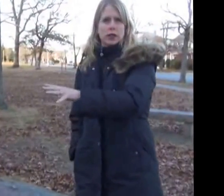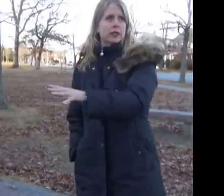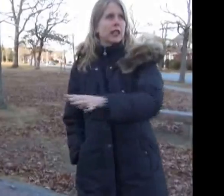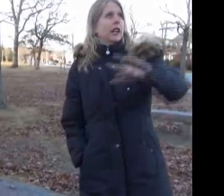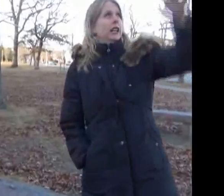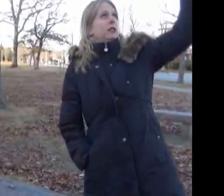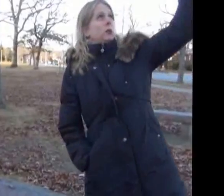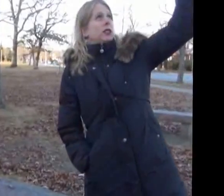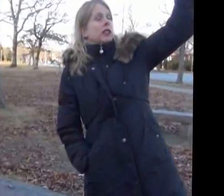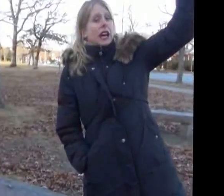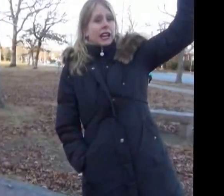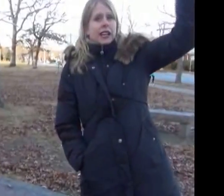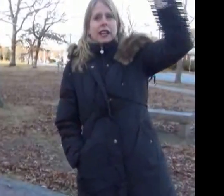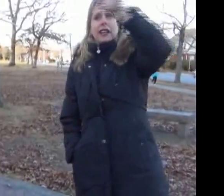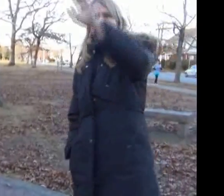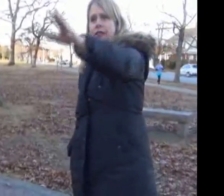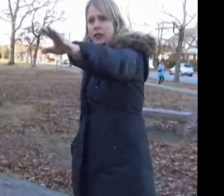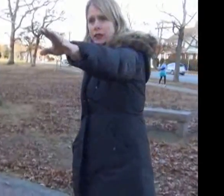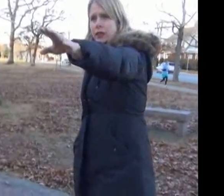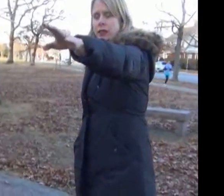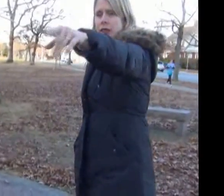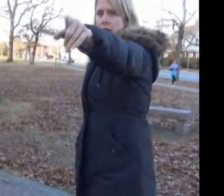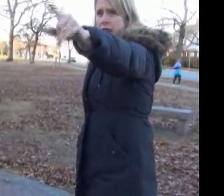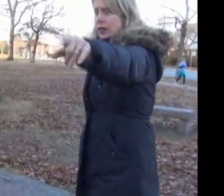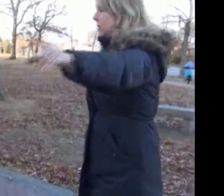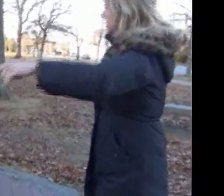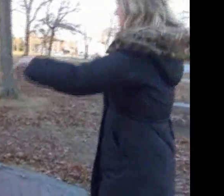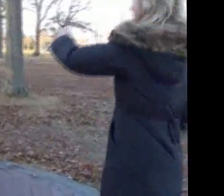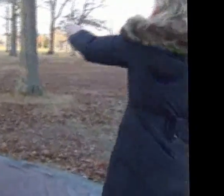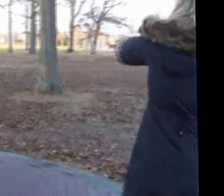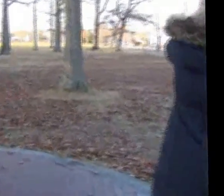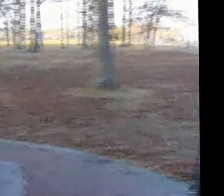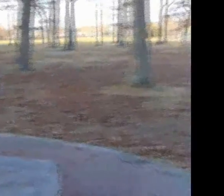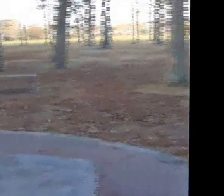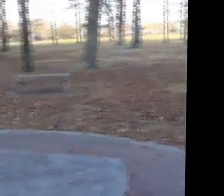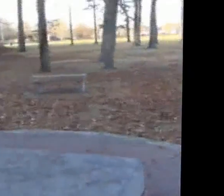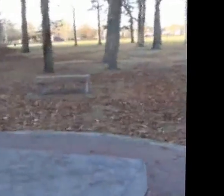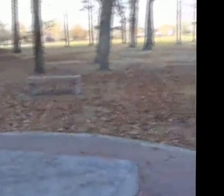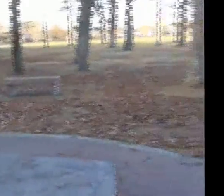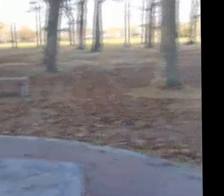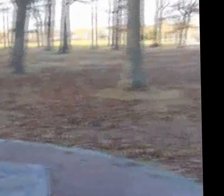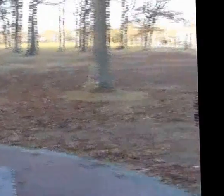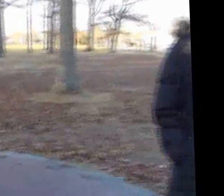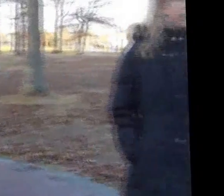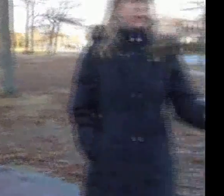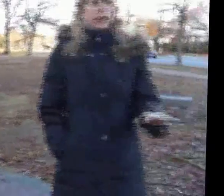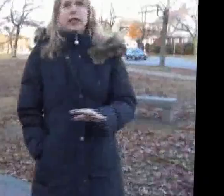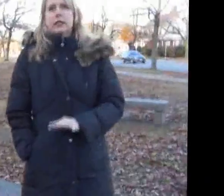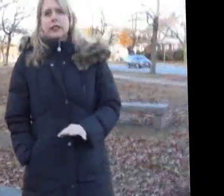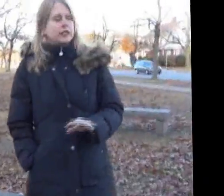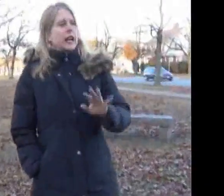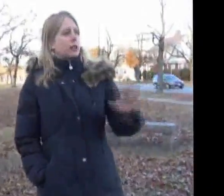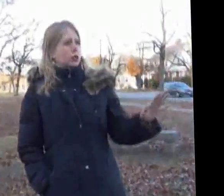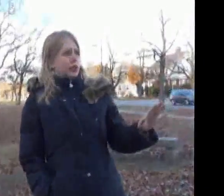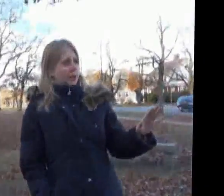this size with lighting and the, you know, the surround and the landscaping and everything, it's astronomical,